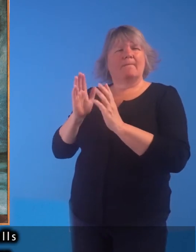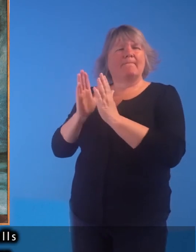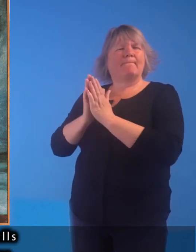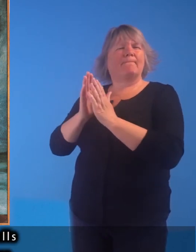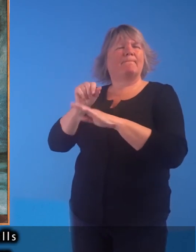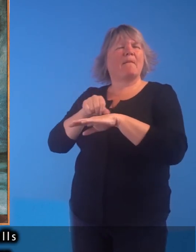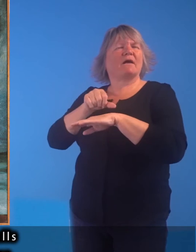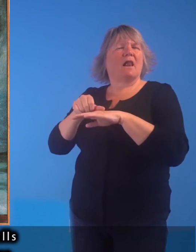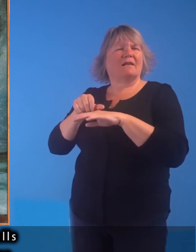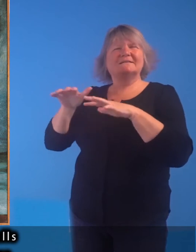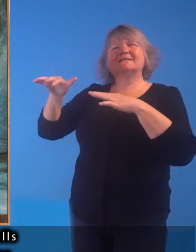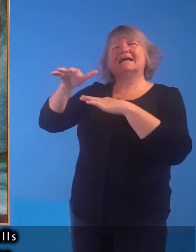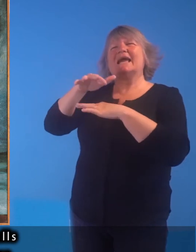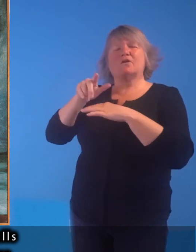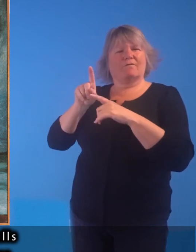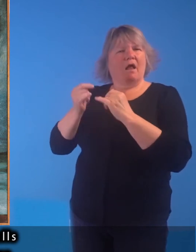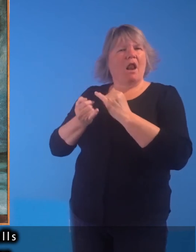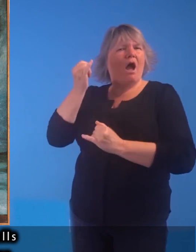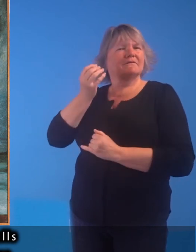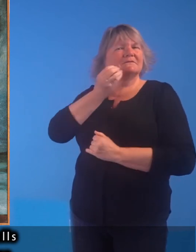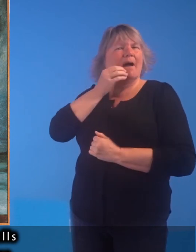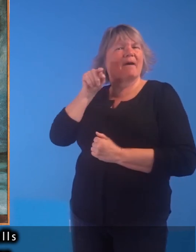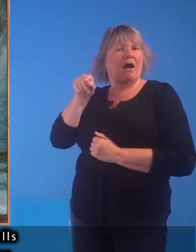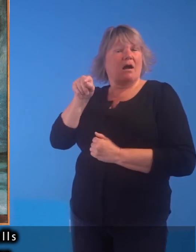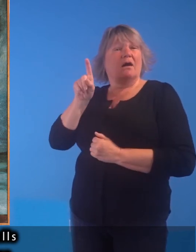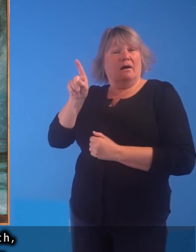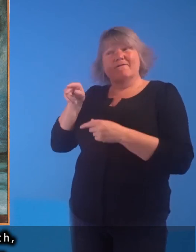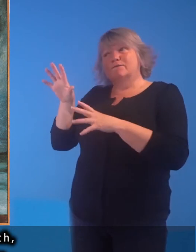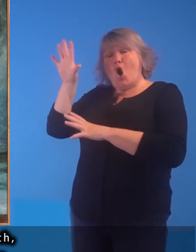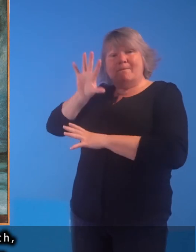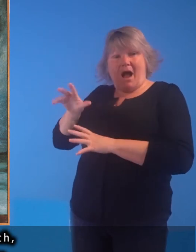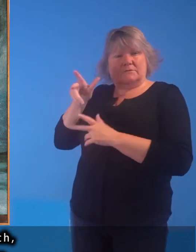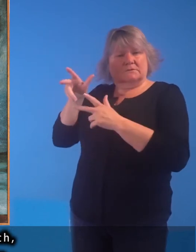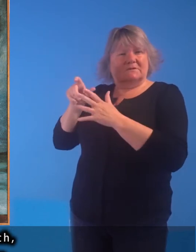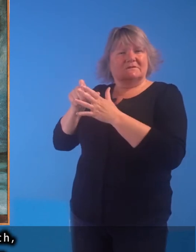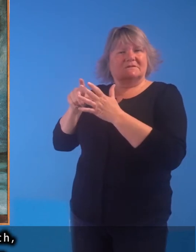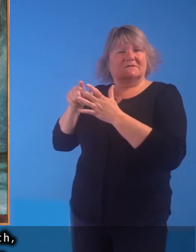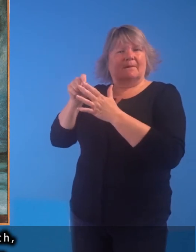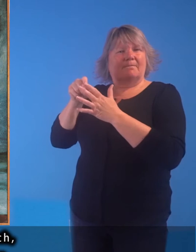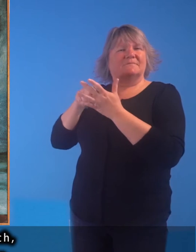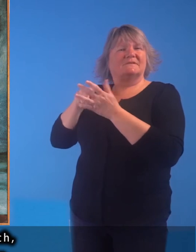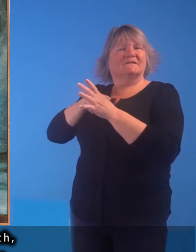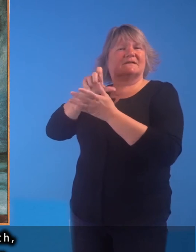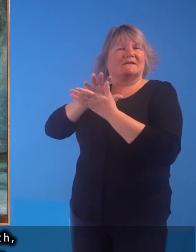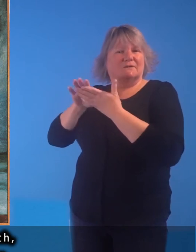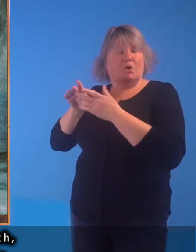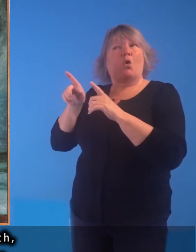biblical scenes of the Last Supper, while the format, known as a diptych,